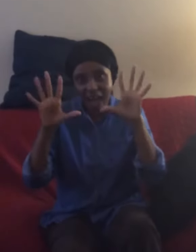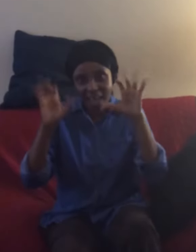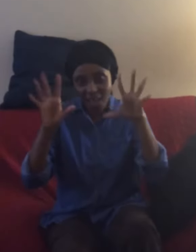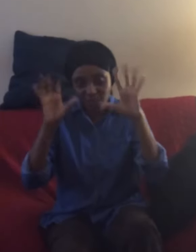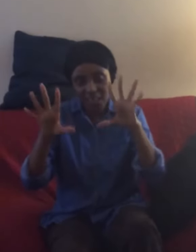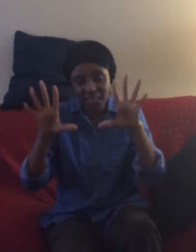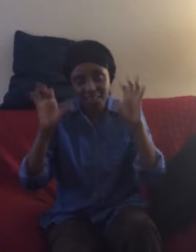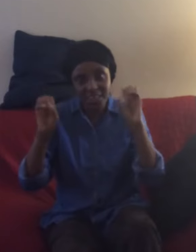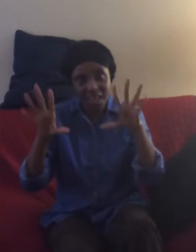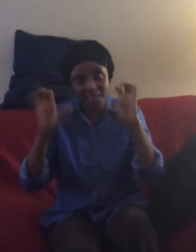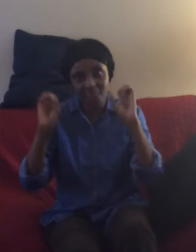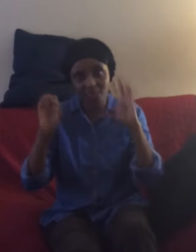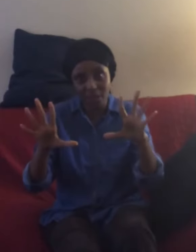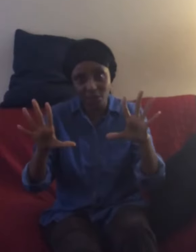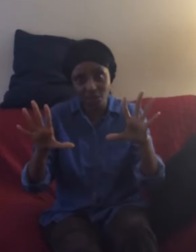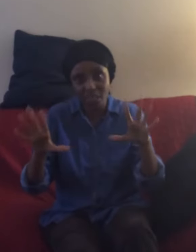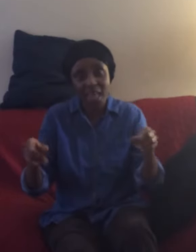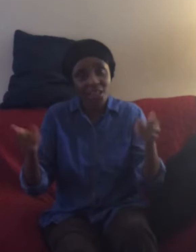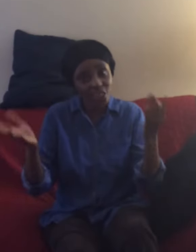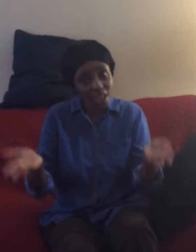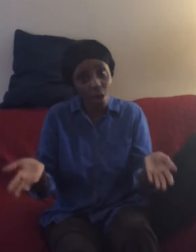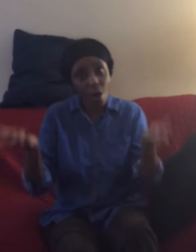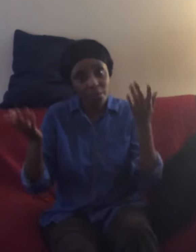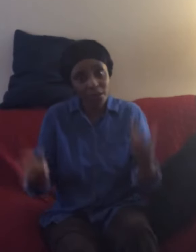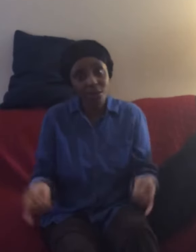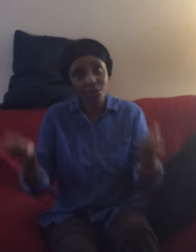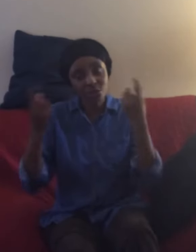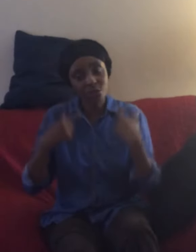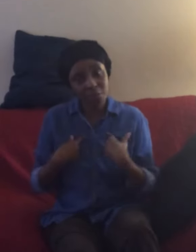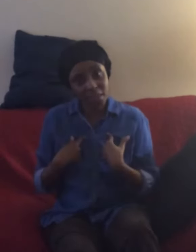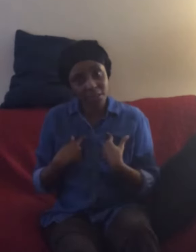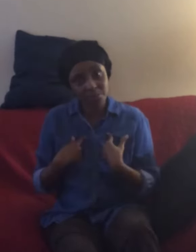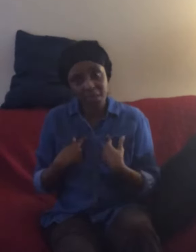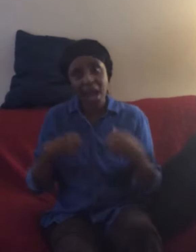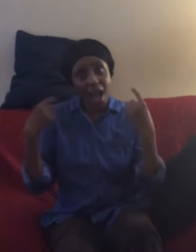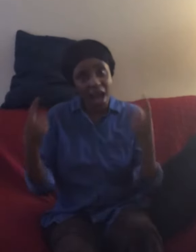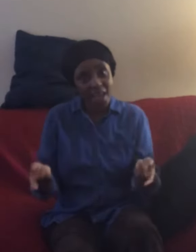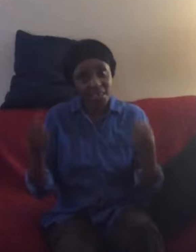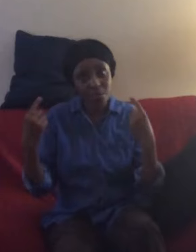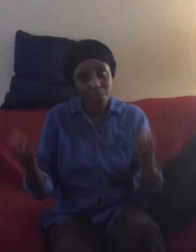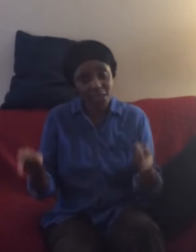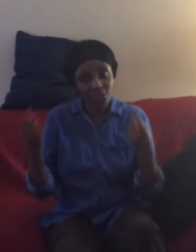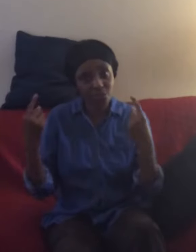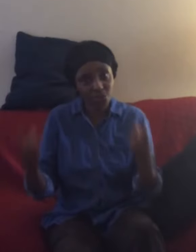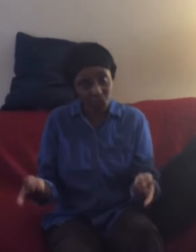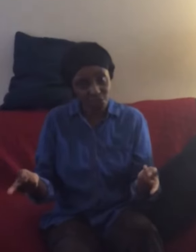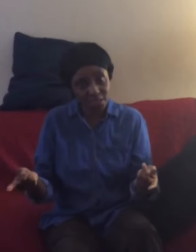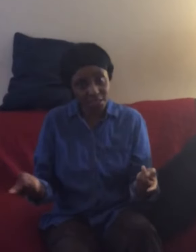have 10 tiny fingers they all belongs to me i can make them do things